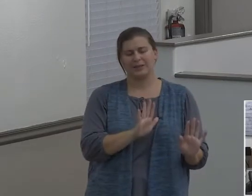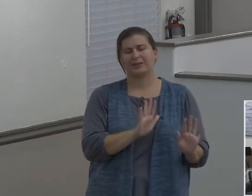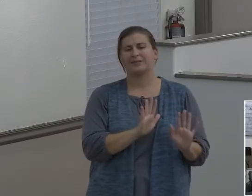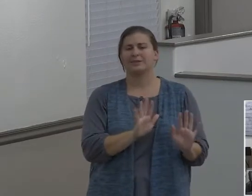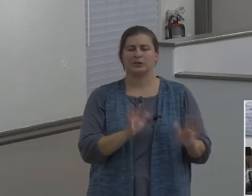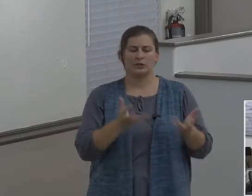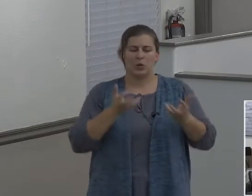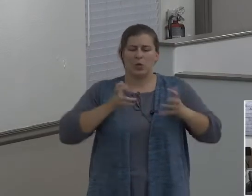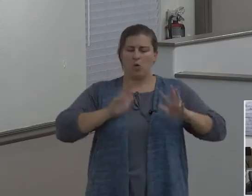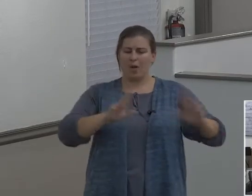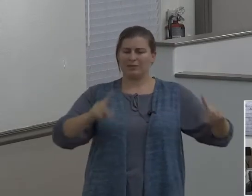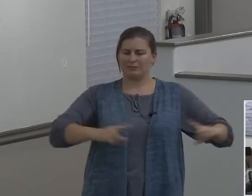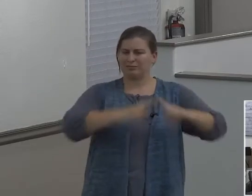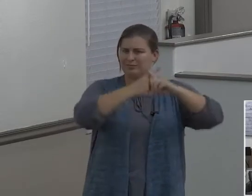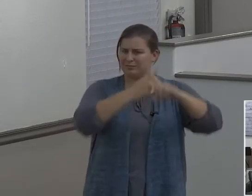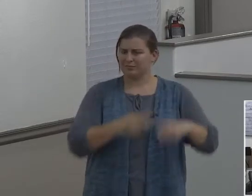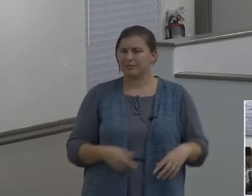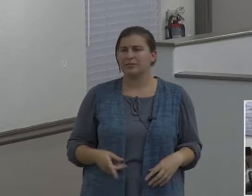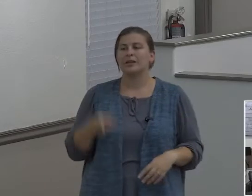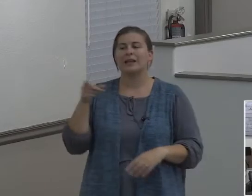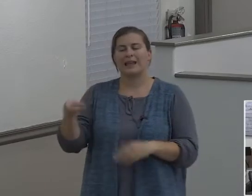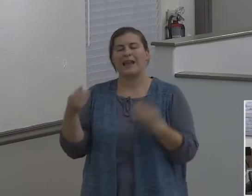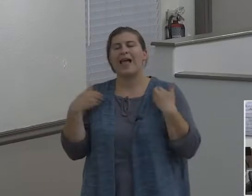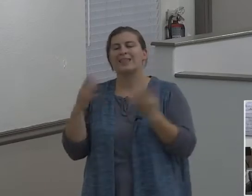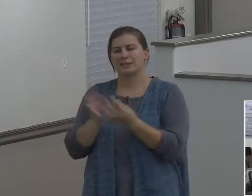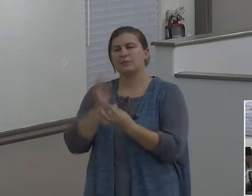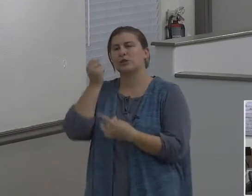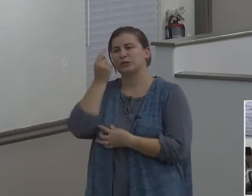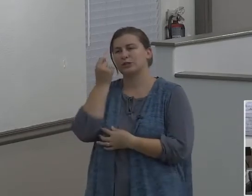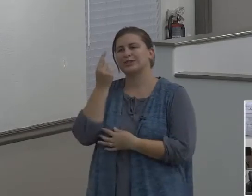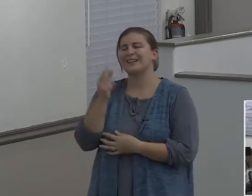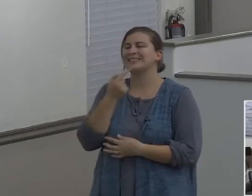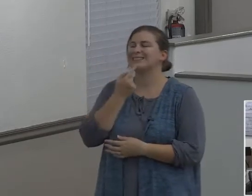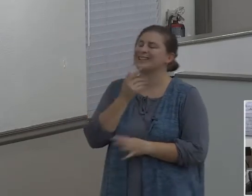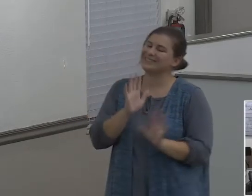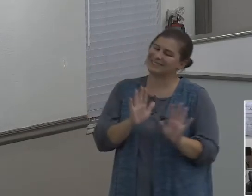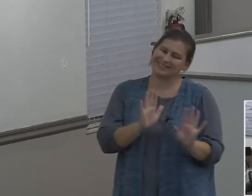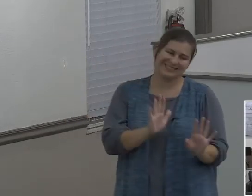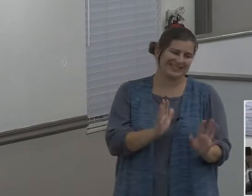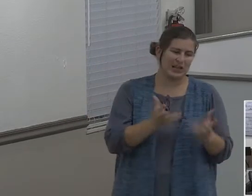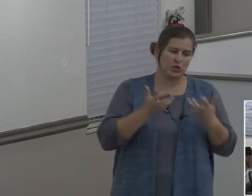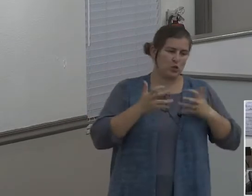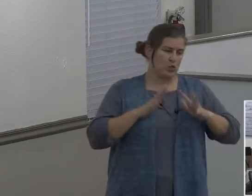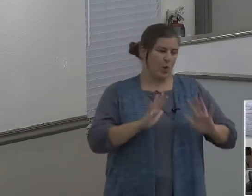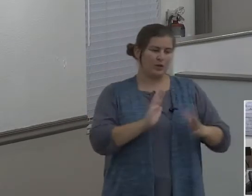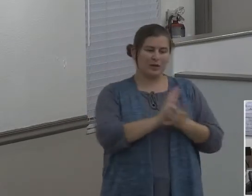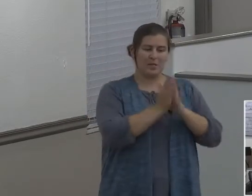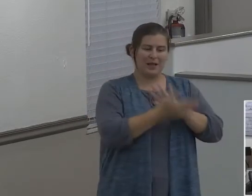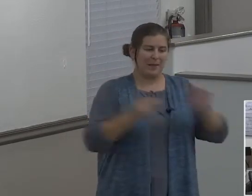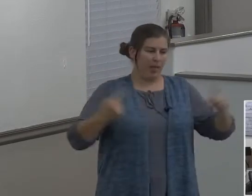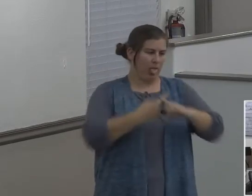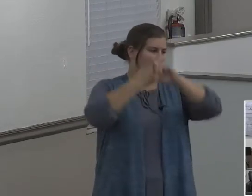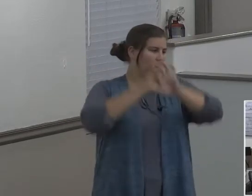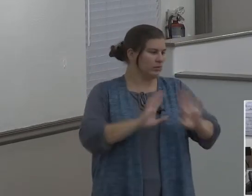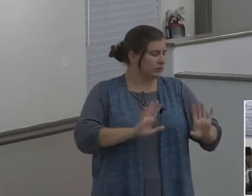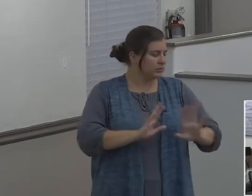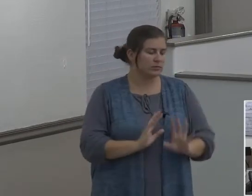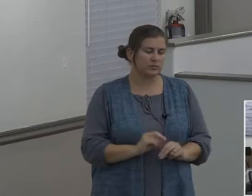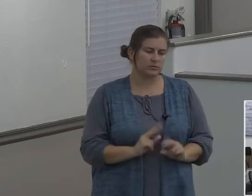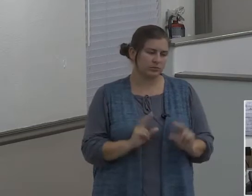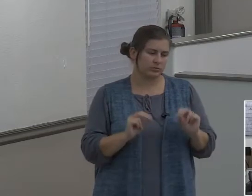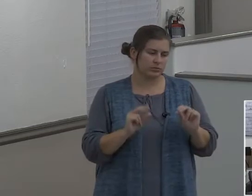got the spiritual wherewithal to say, wait a minute. Listen, I'm not going to let this become a strife between you and me. He's humble.